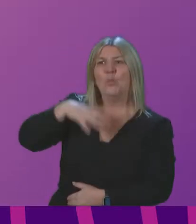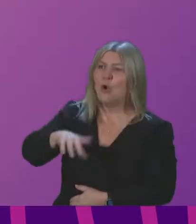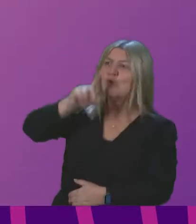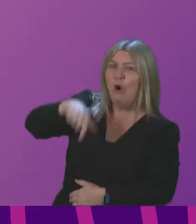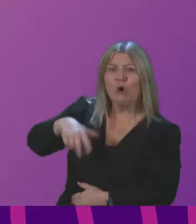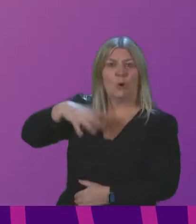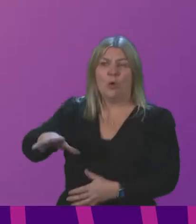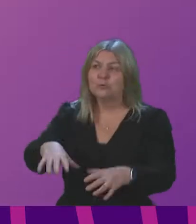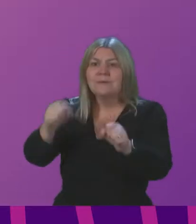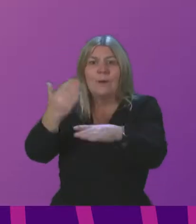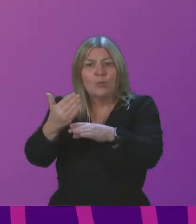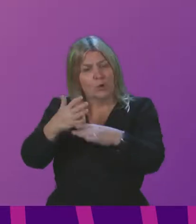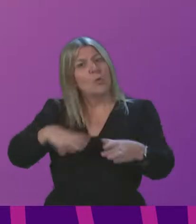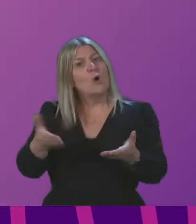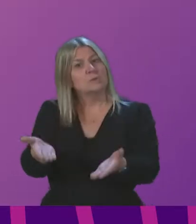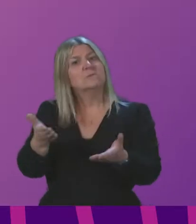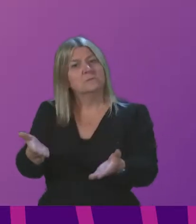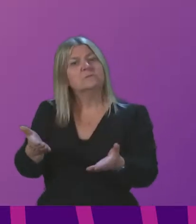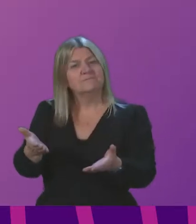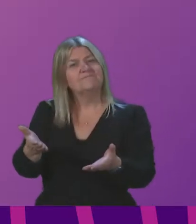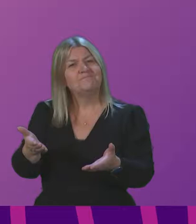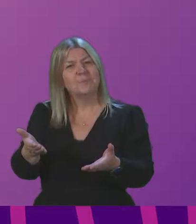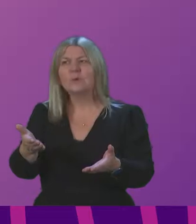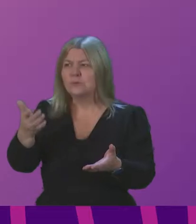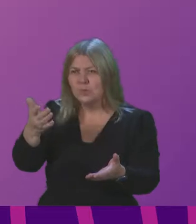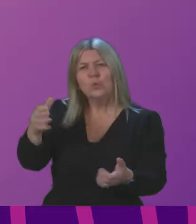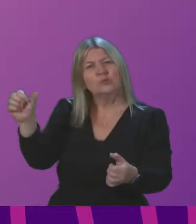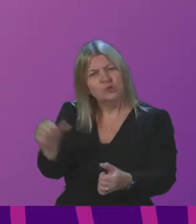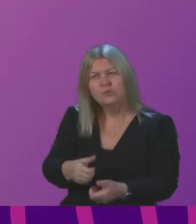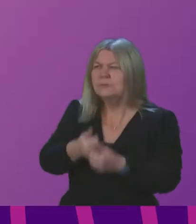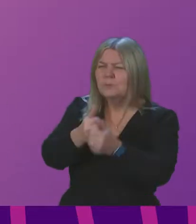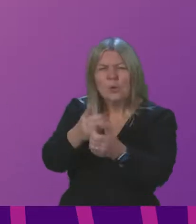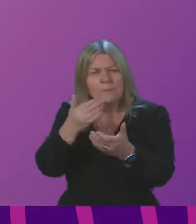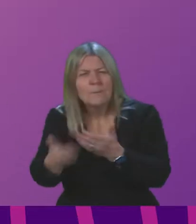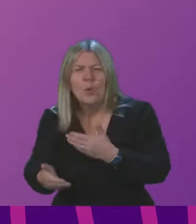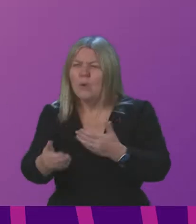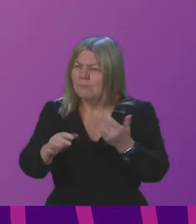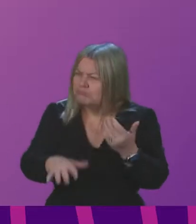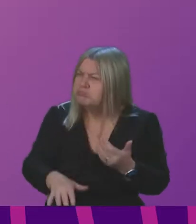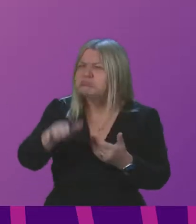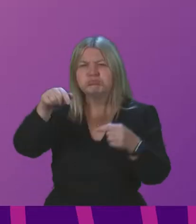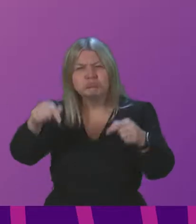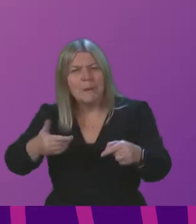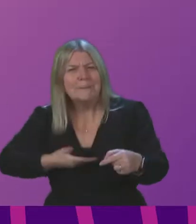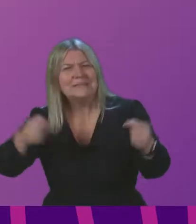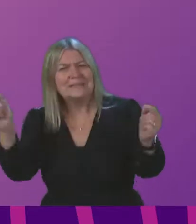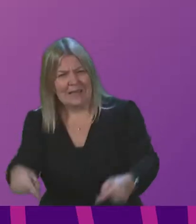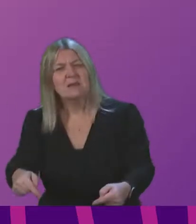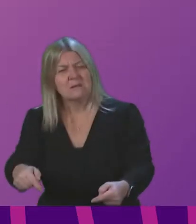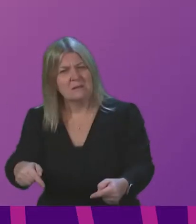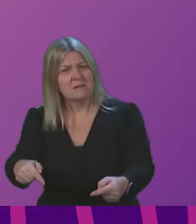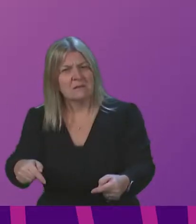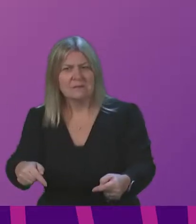a strategic innovation model, so our NHS regions can pilot home-grown, cutting-edge solutions that will improve healthcare delivery and